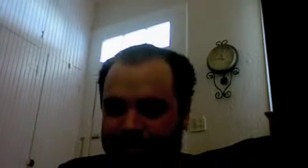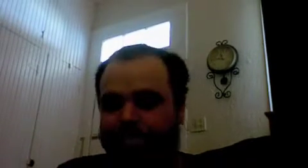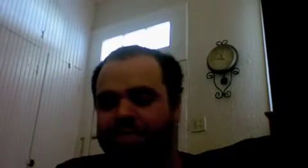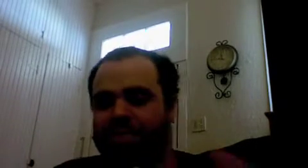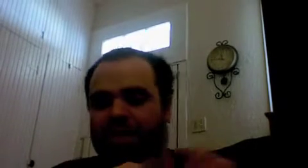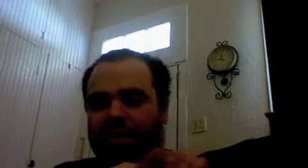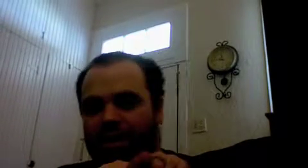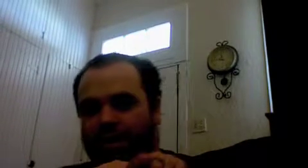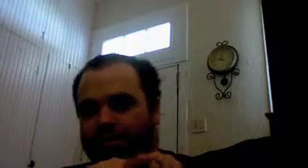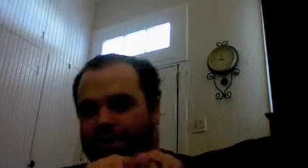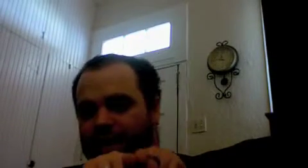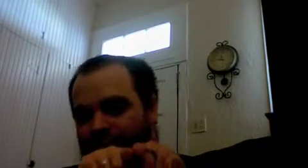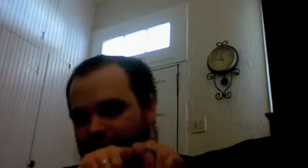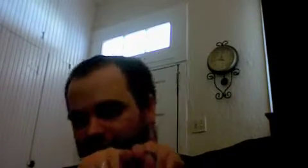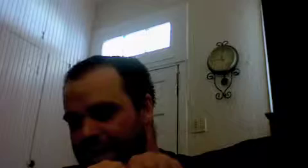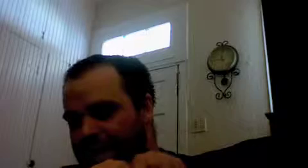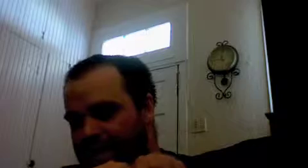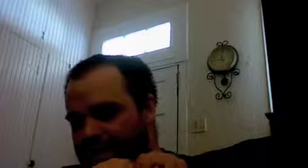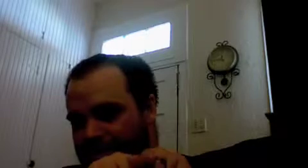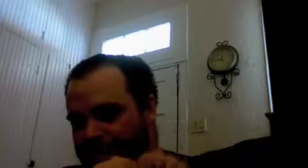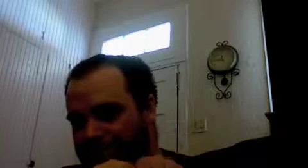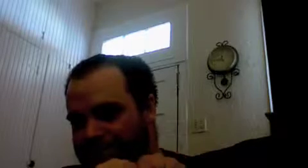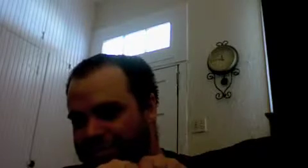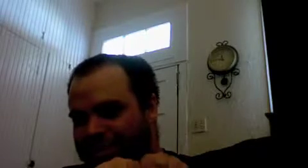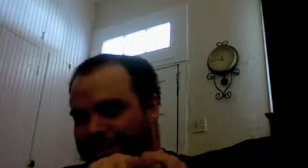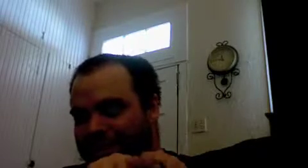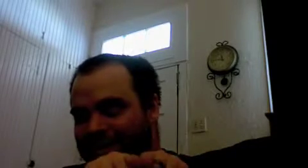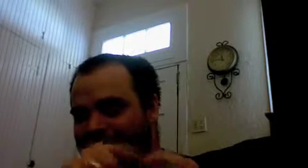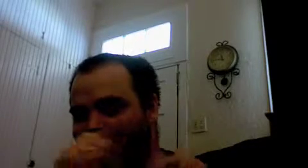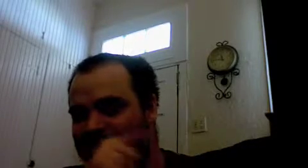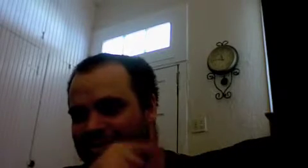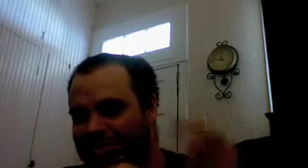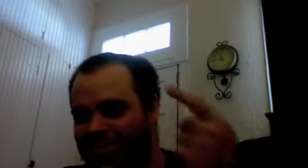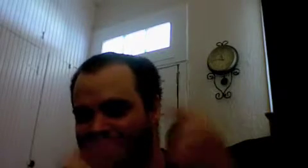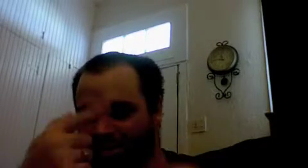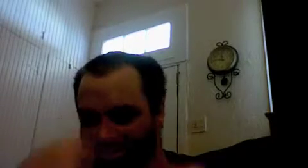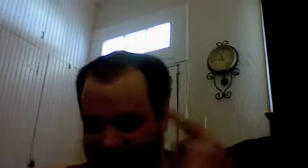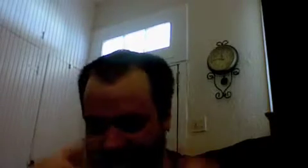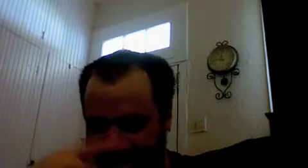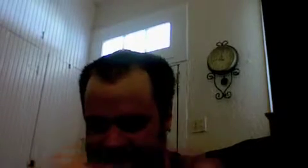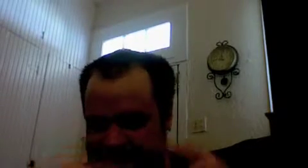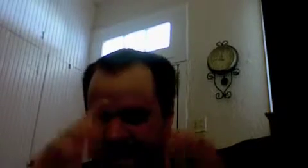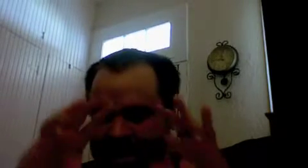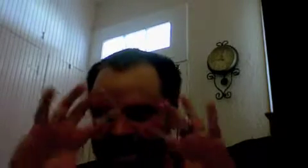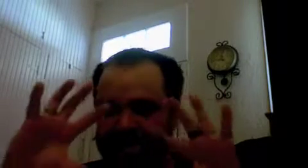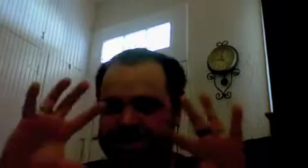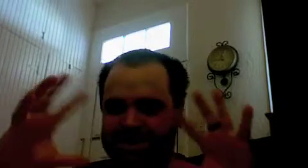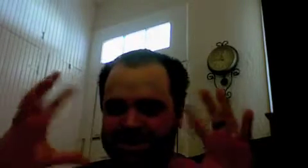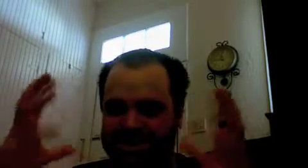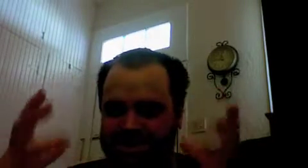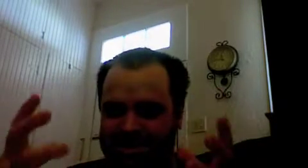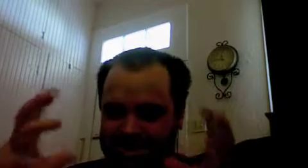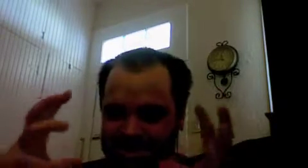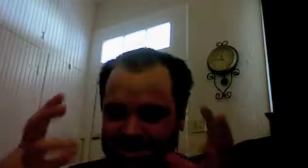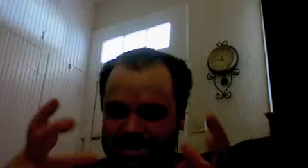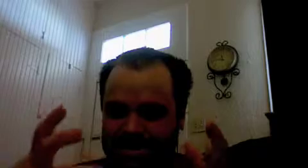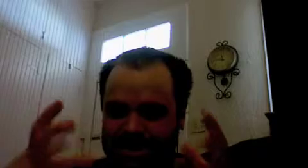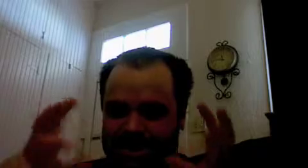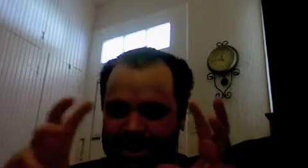um their philosophy doesn't contain this um